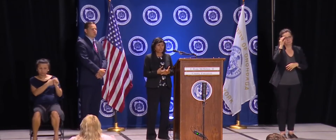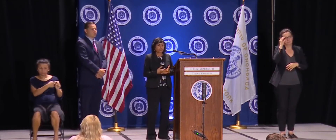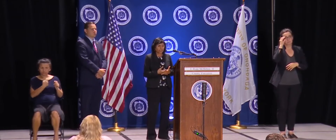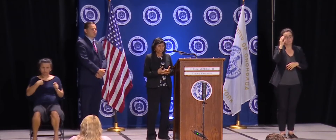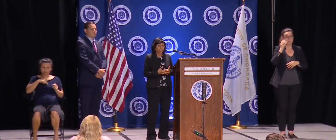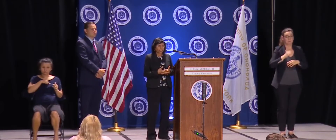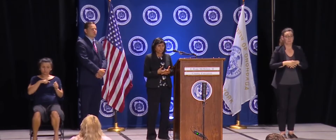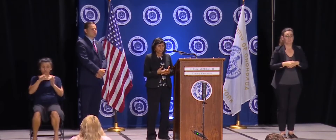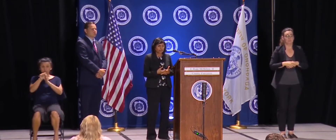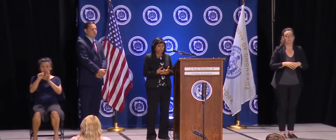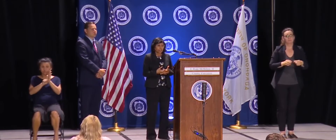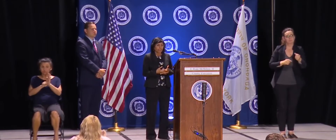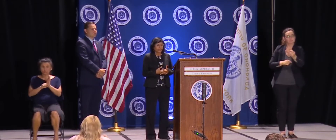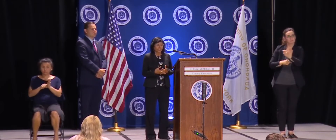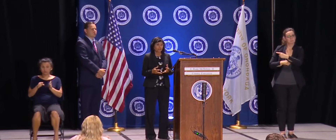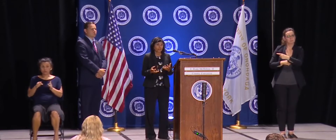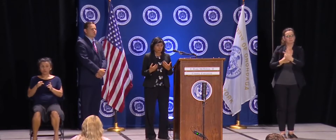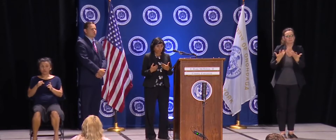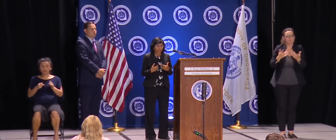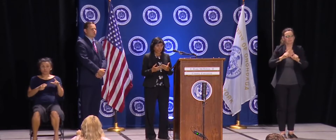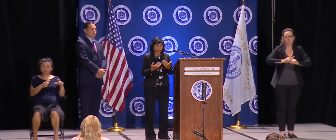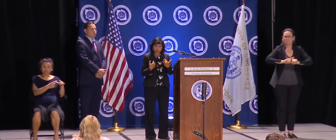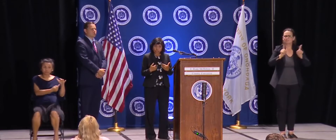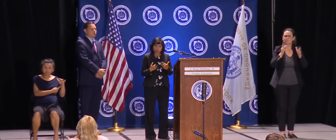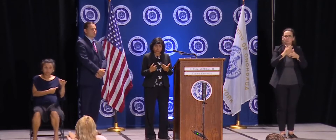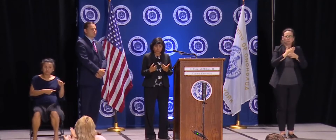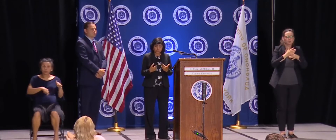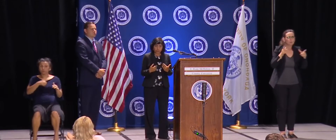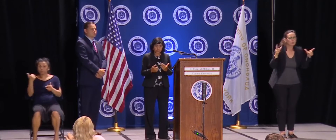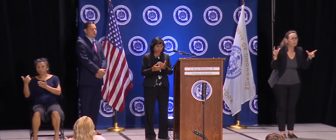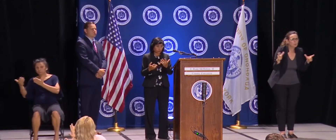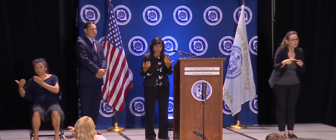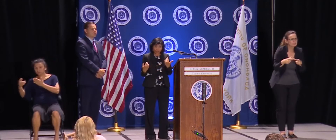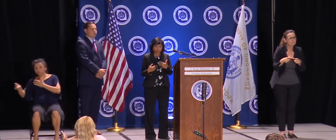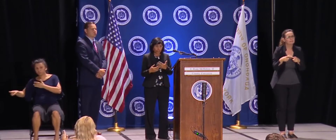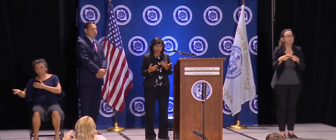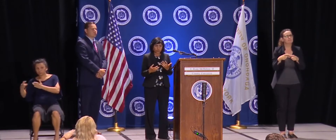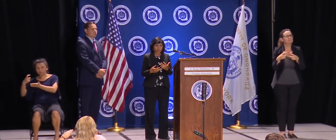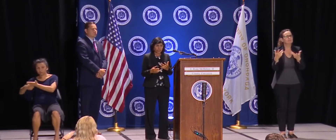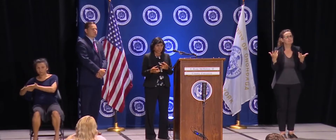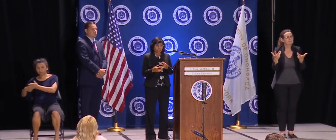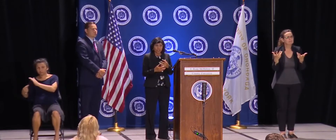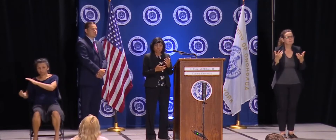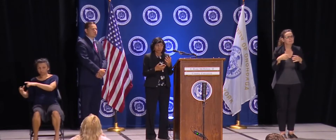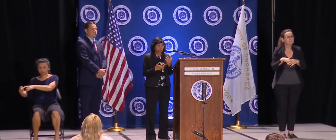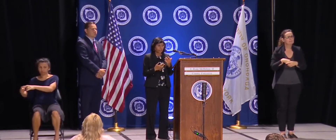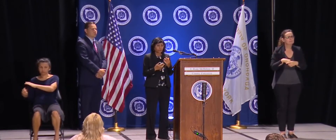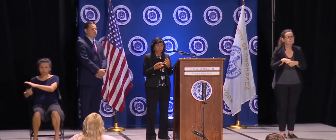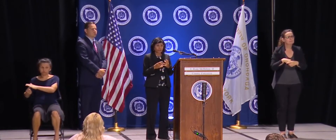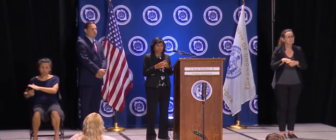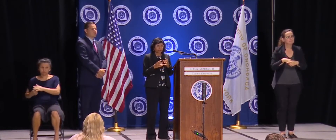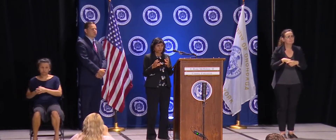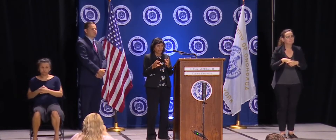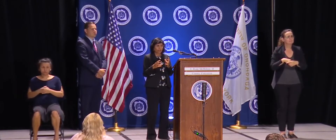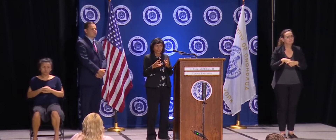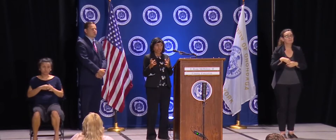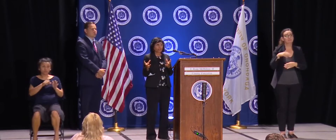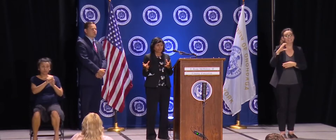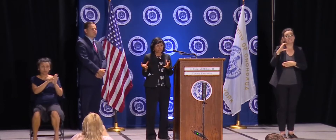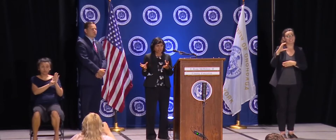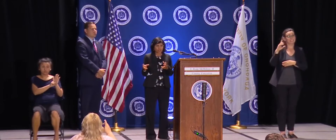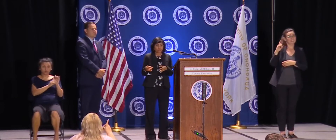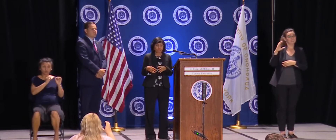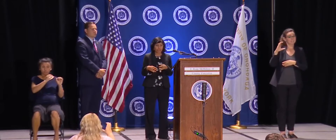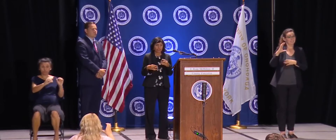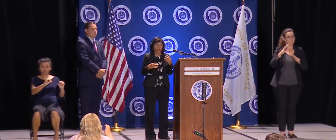CDC and state guidelines. And then we apply our own experiences, what we have dealt with, you know, in whether having a